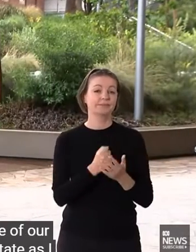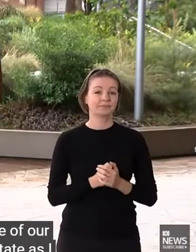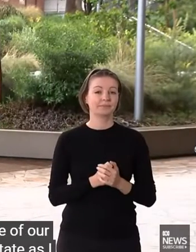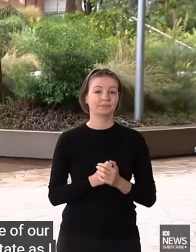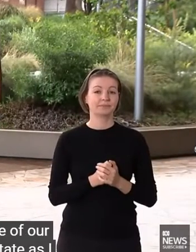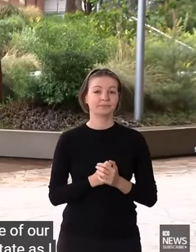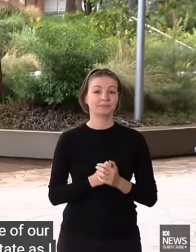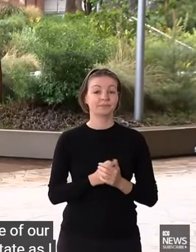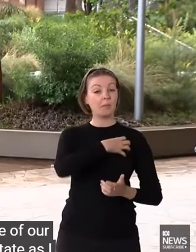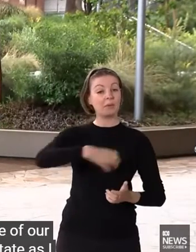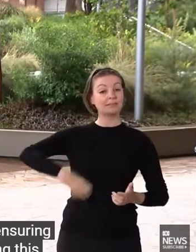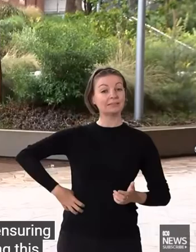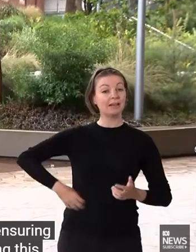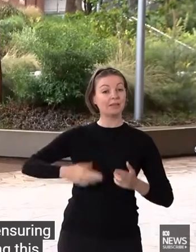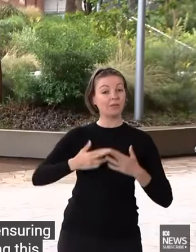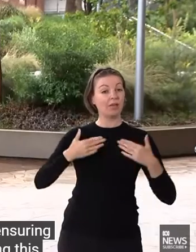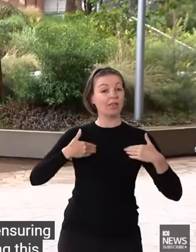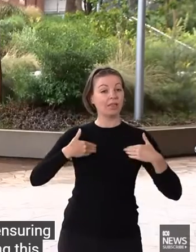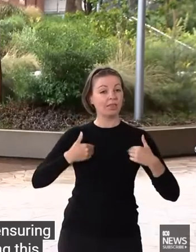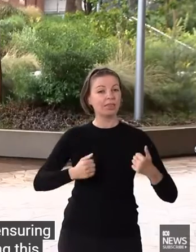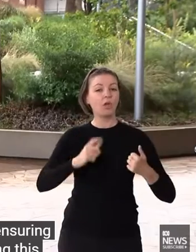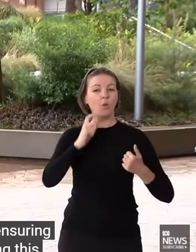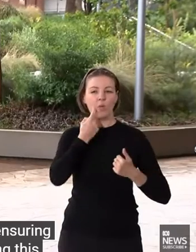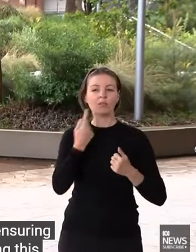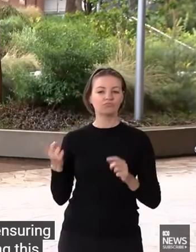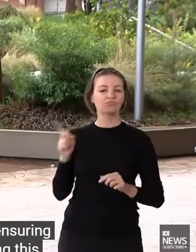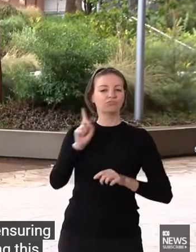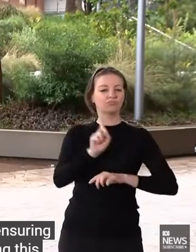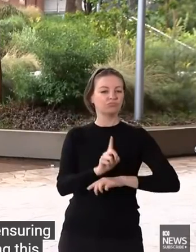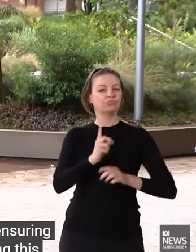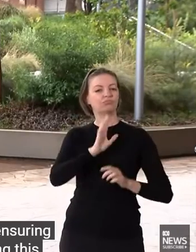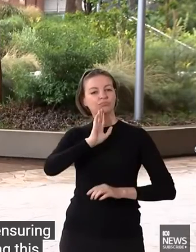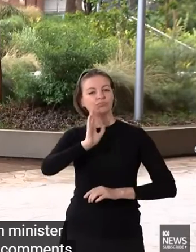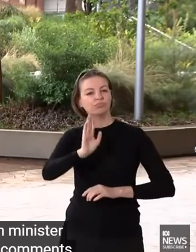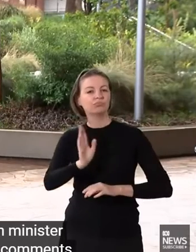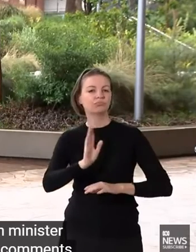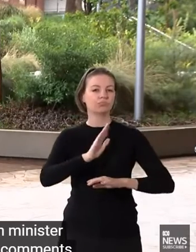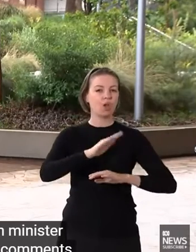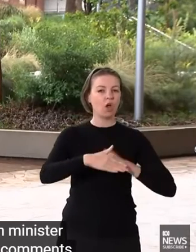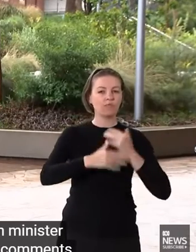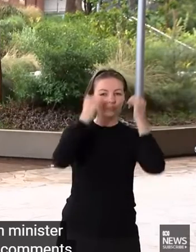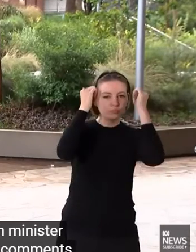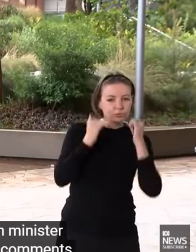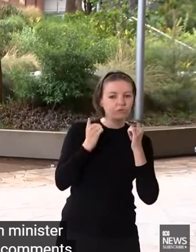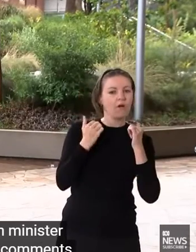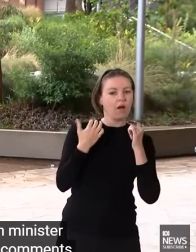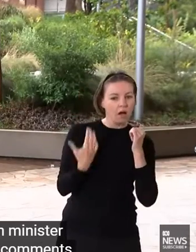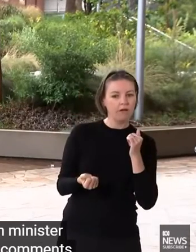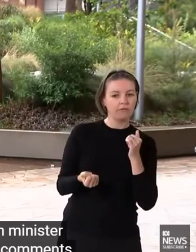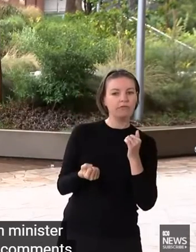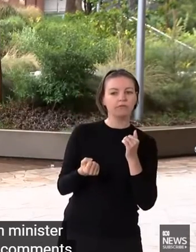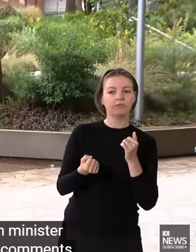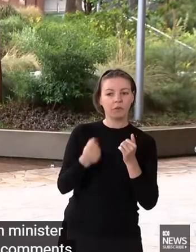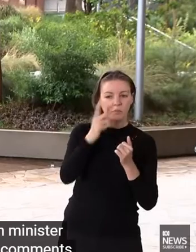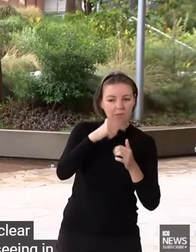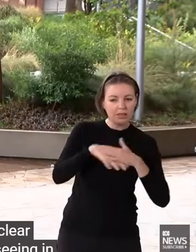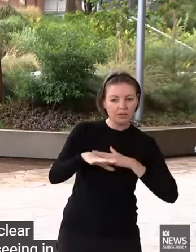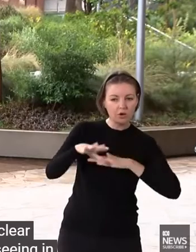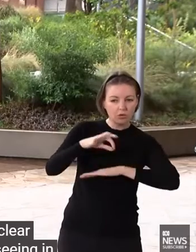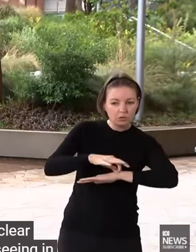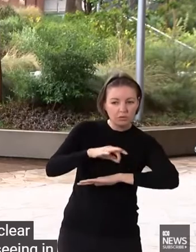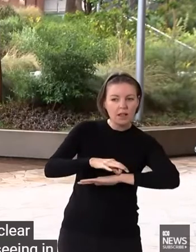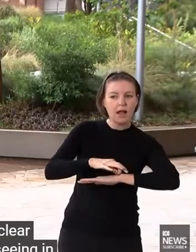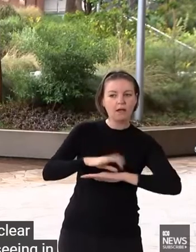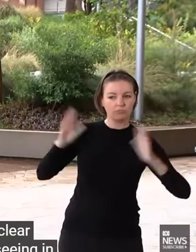And the health minister will make some further comments in relation to the clear evidence that we're seeing in our hospitals, in our ICUs, the